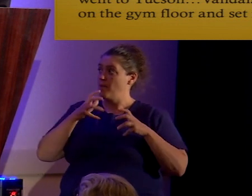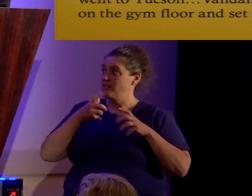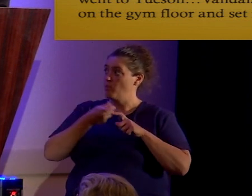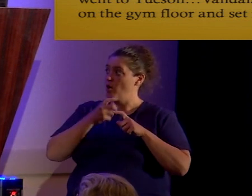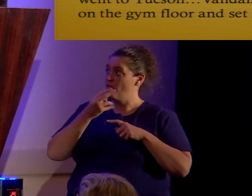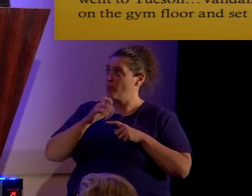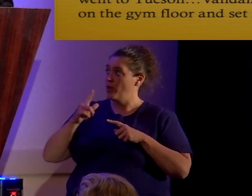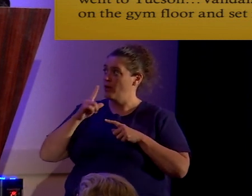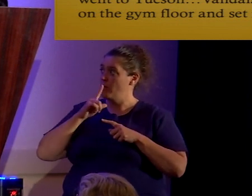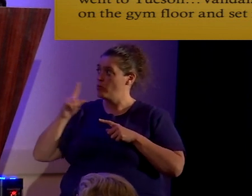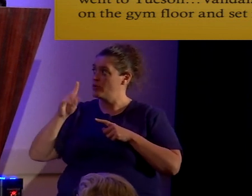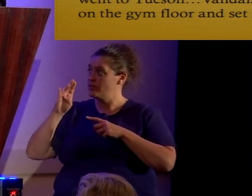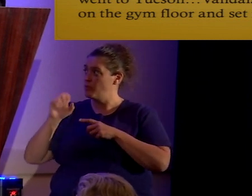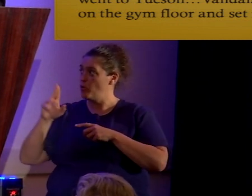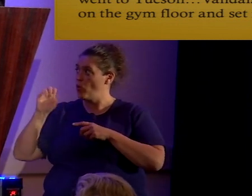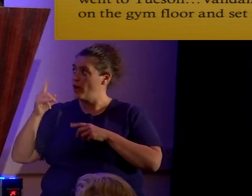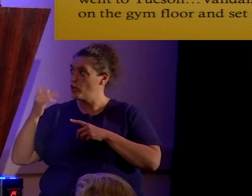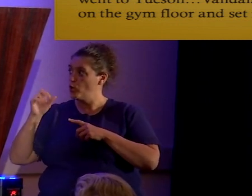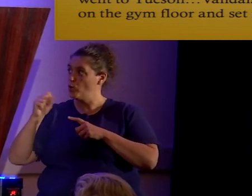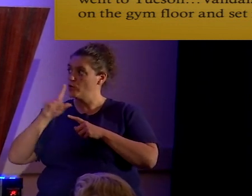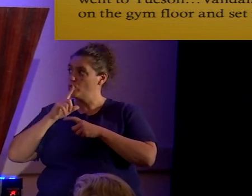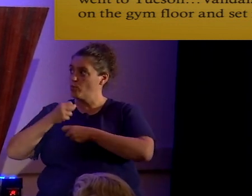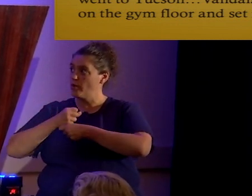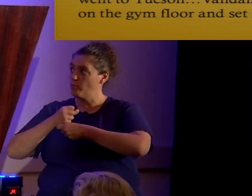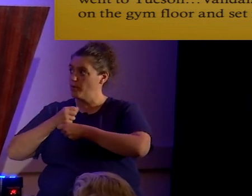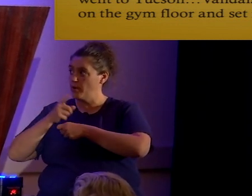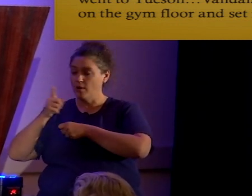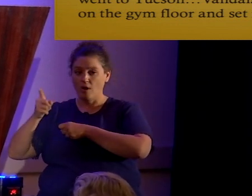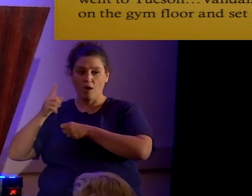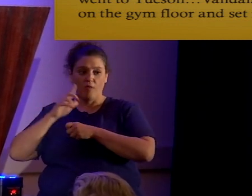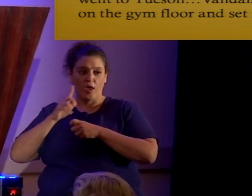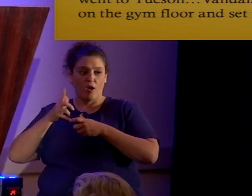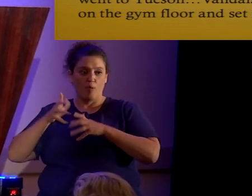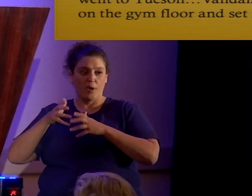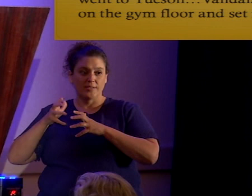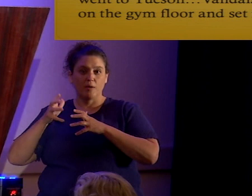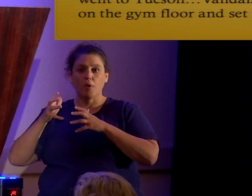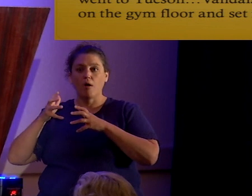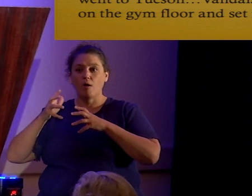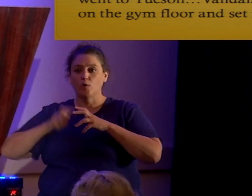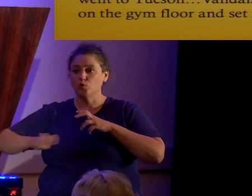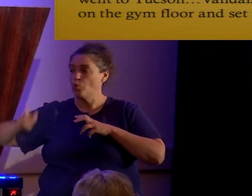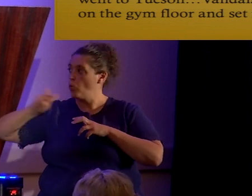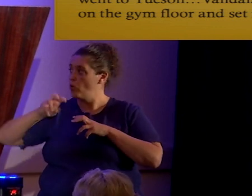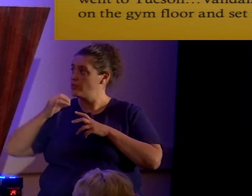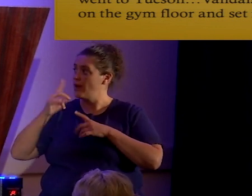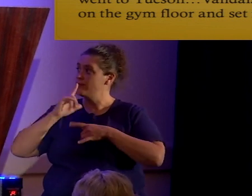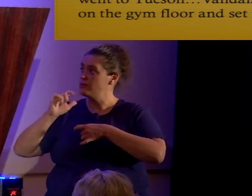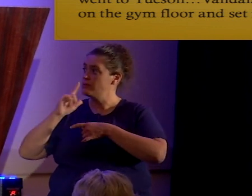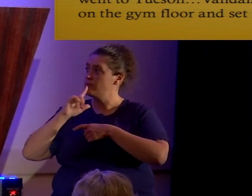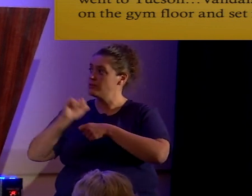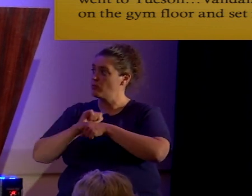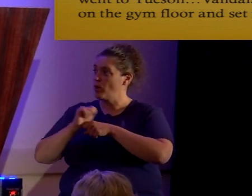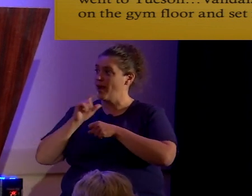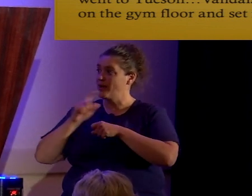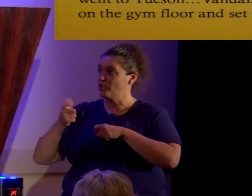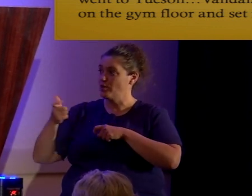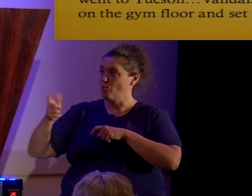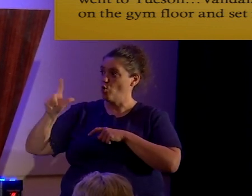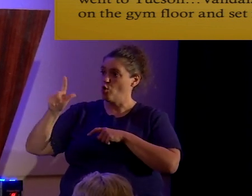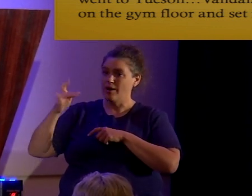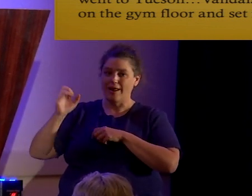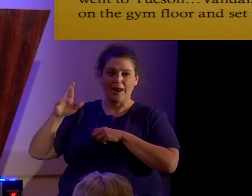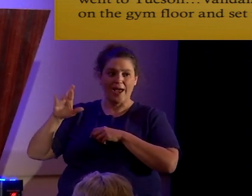were being picketed, so to speak, on their basketball tours. And somebody actually poured lighter fluid on